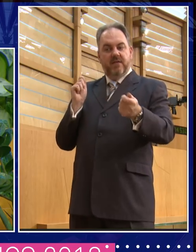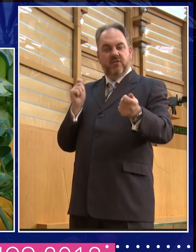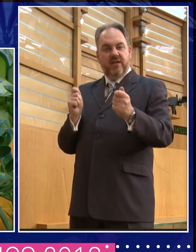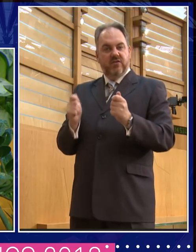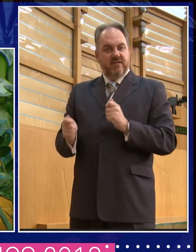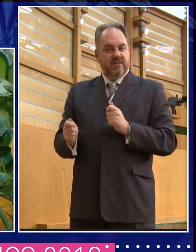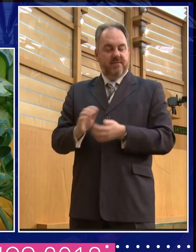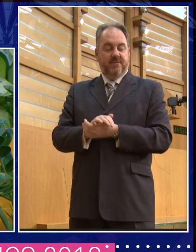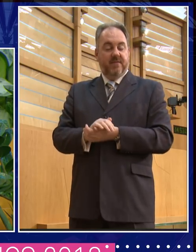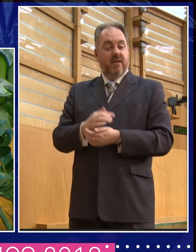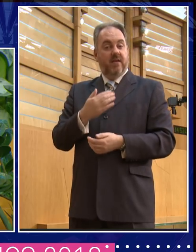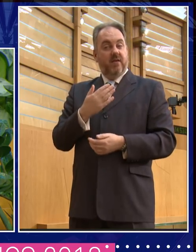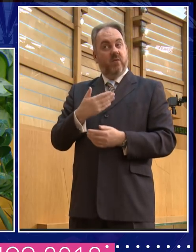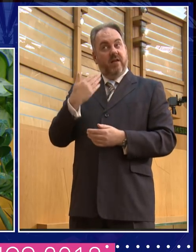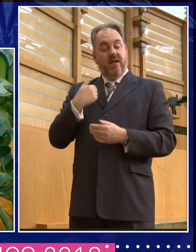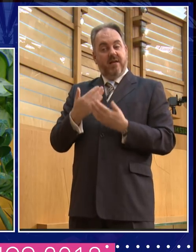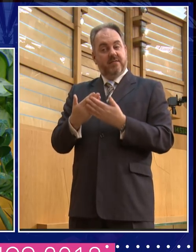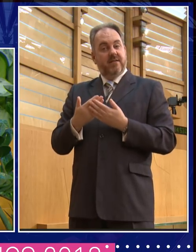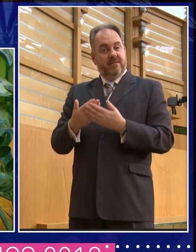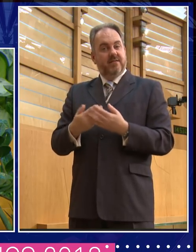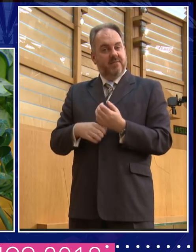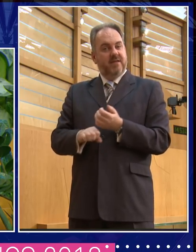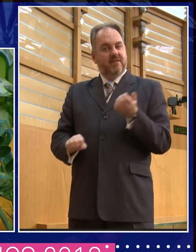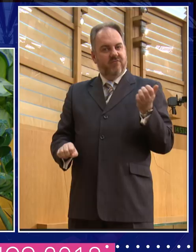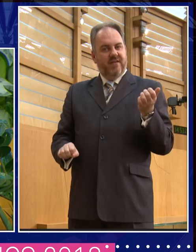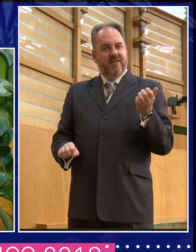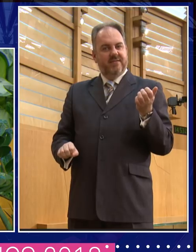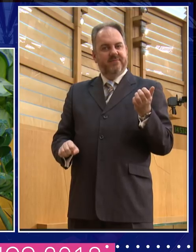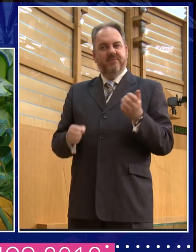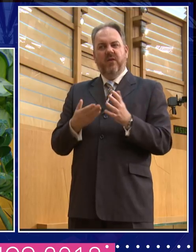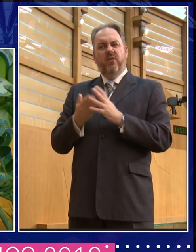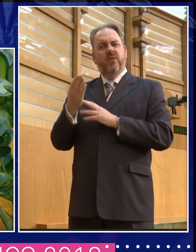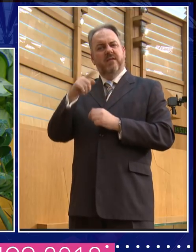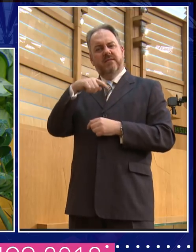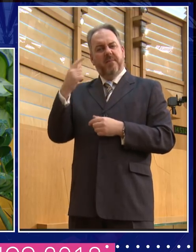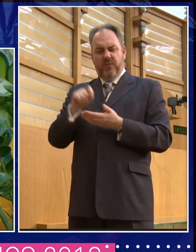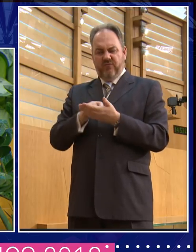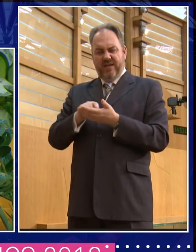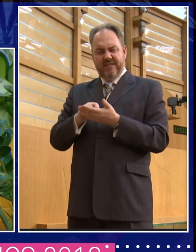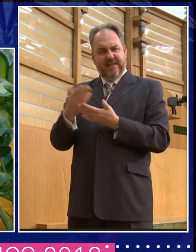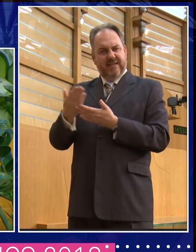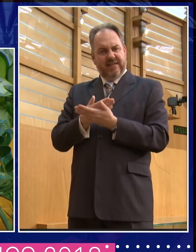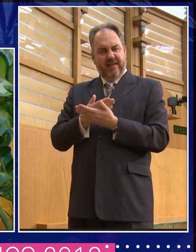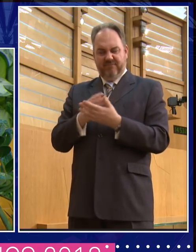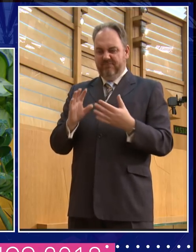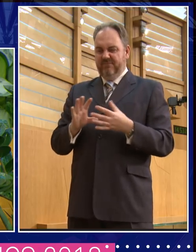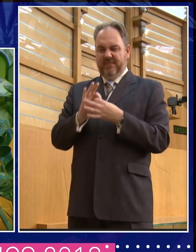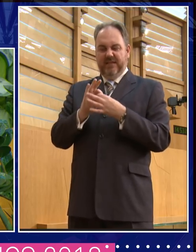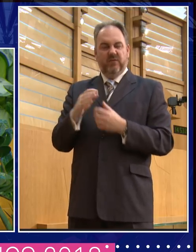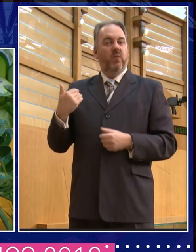an undergraduate, actually, we used to occasionally in the summer term do an essay on women because it wasn't, you it was what you did in the summer term when it